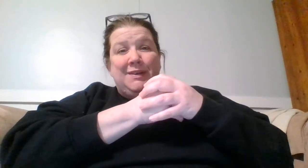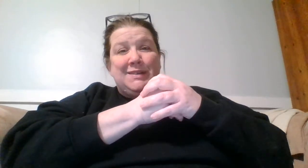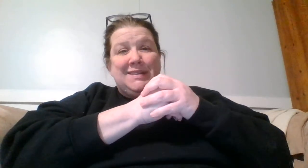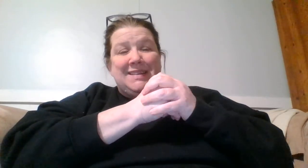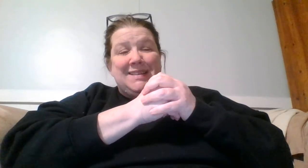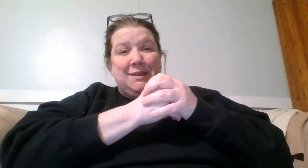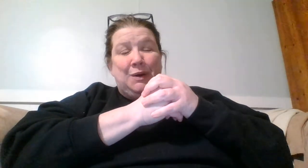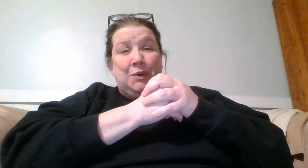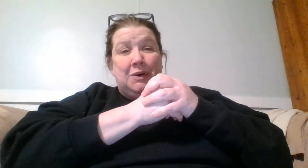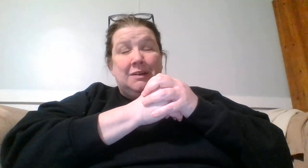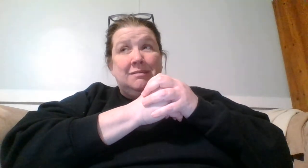years since I set the goal.